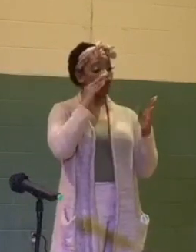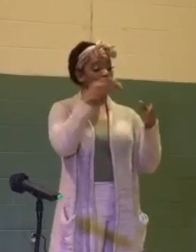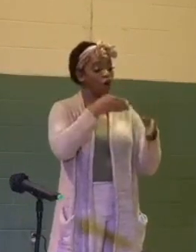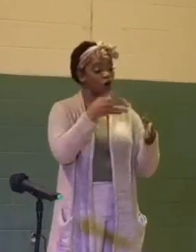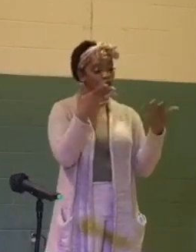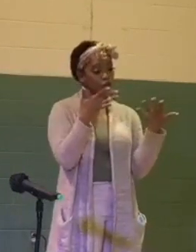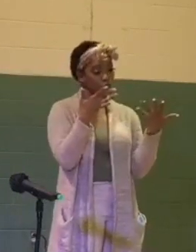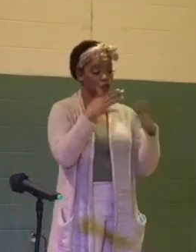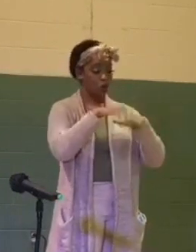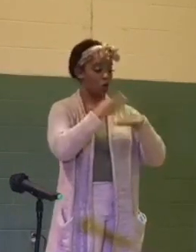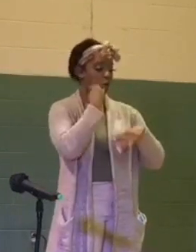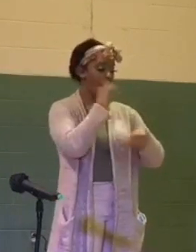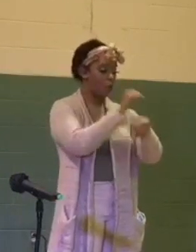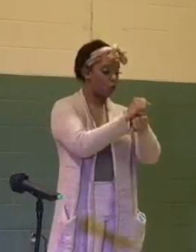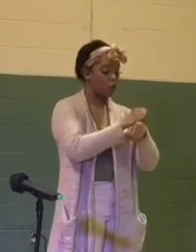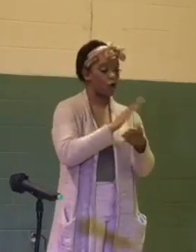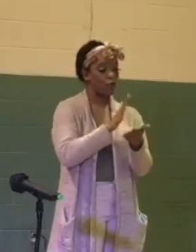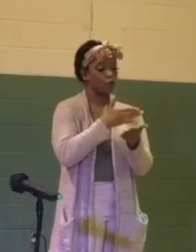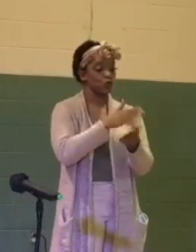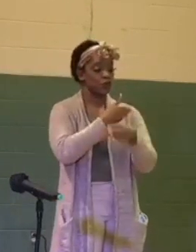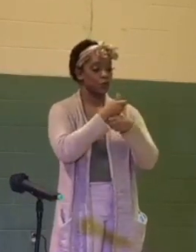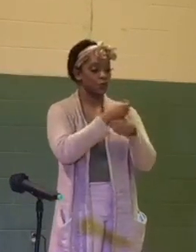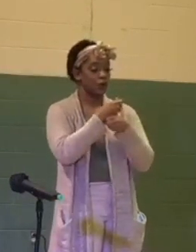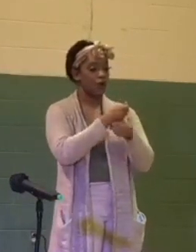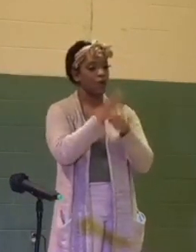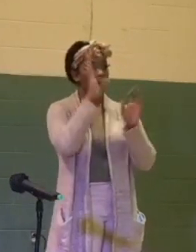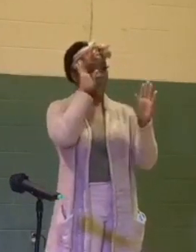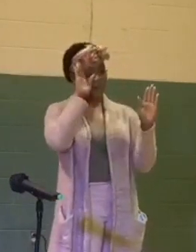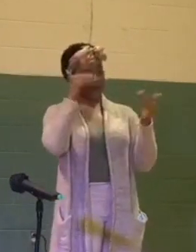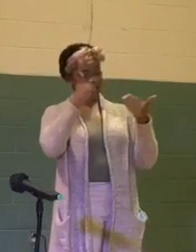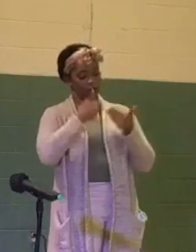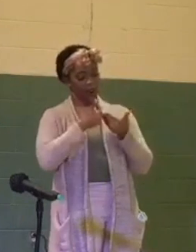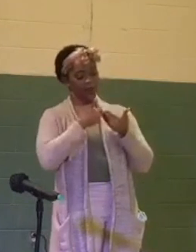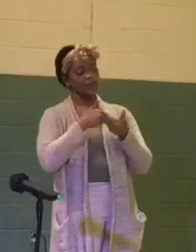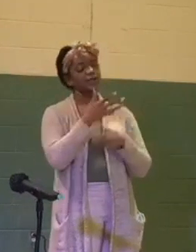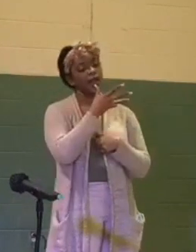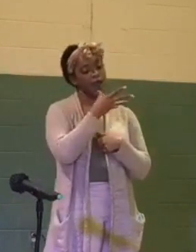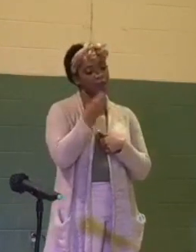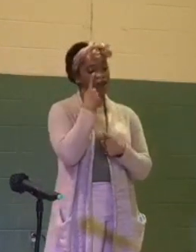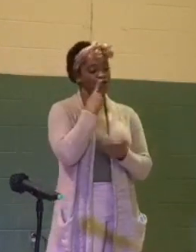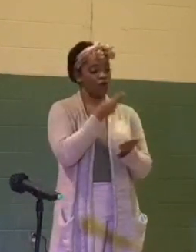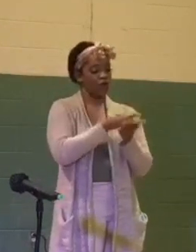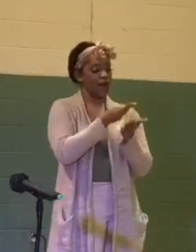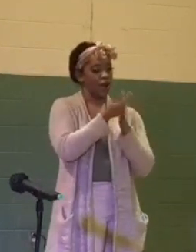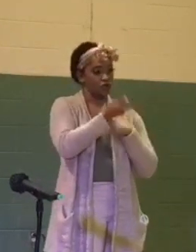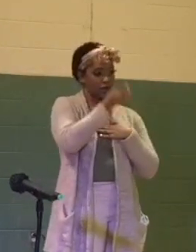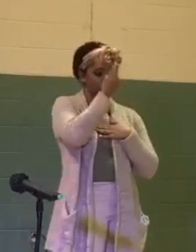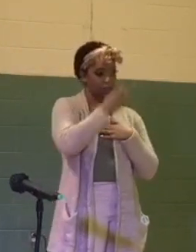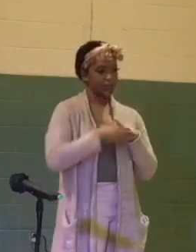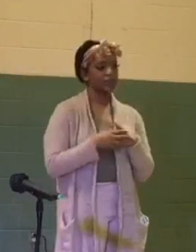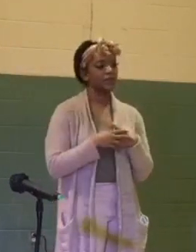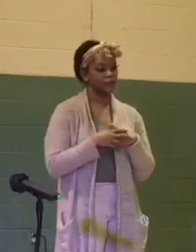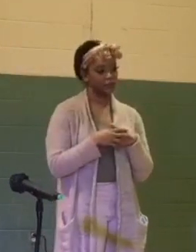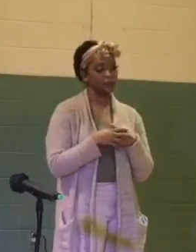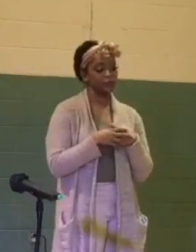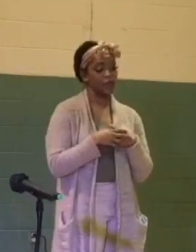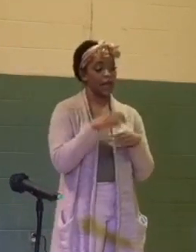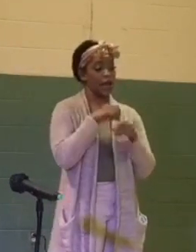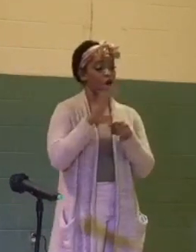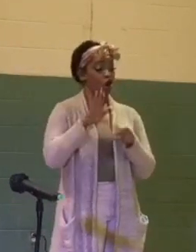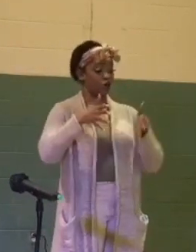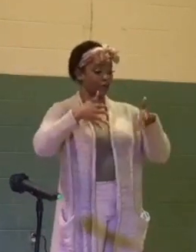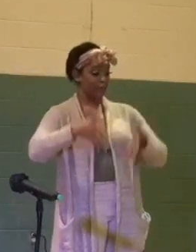homework, music production, mindfulness practices, and financial literacy. In her spare